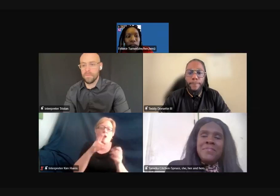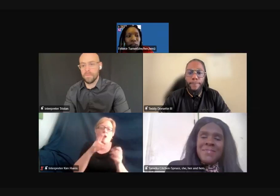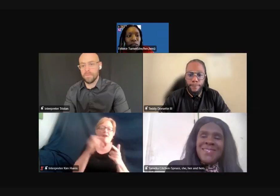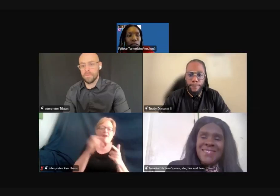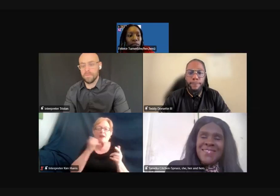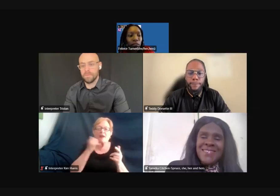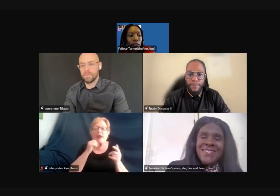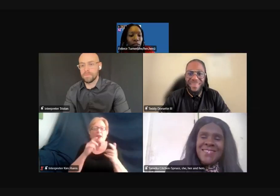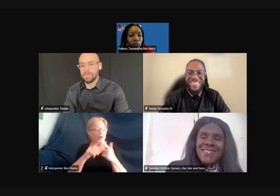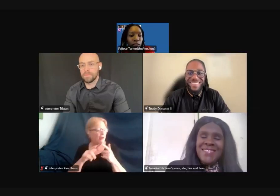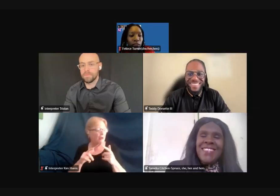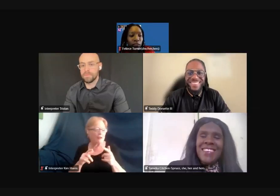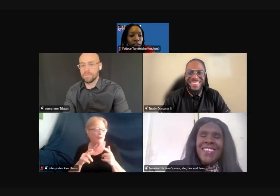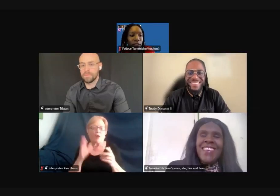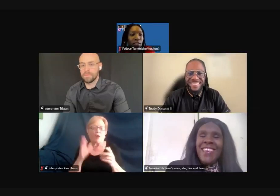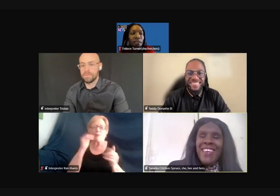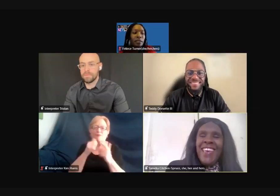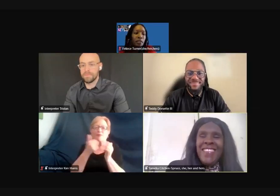everyone for coming.